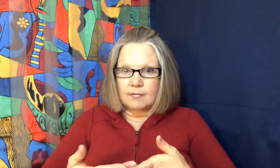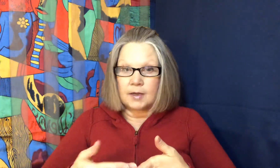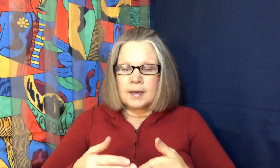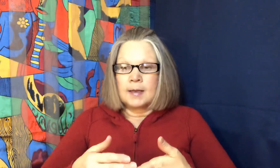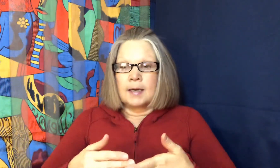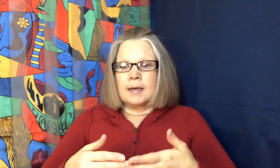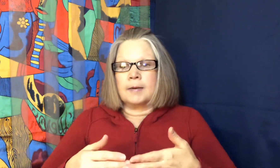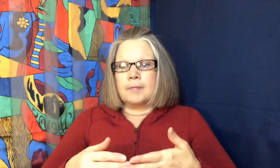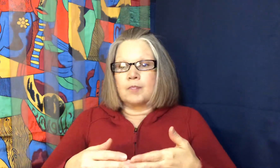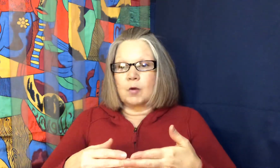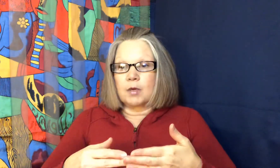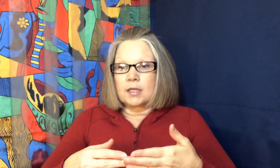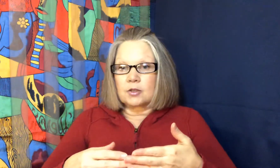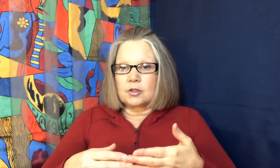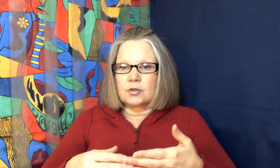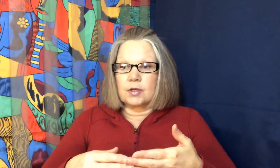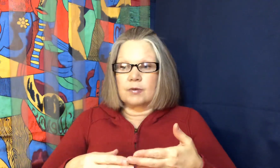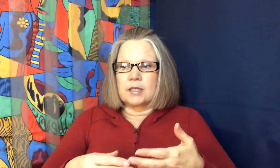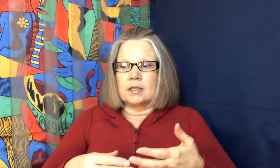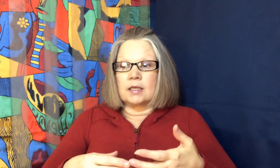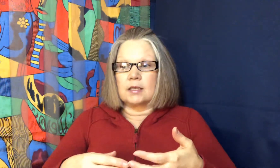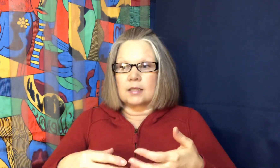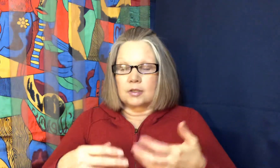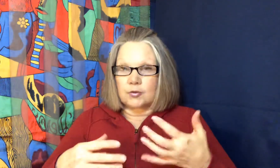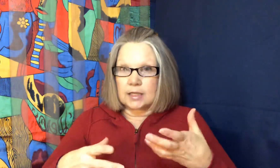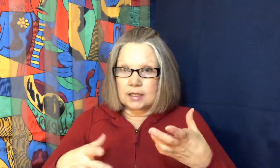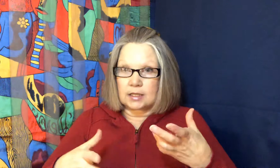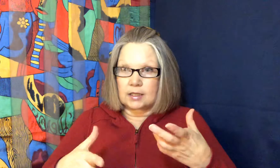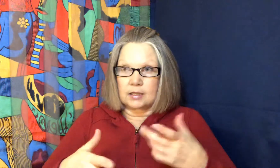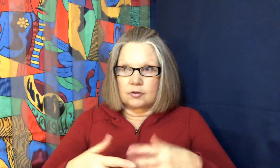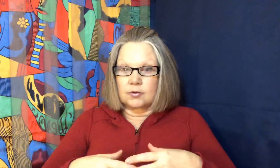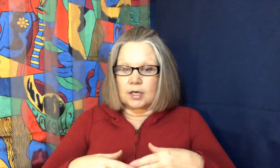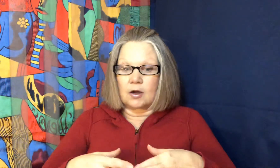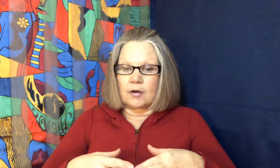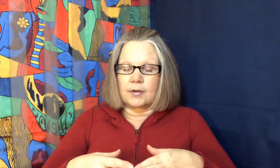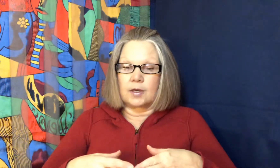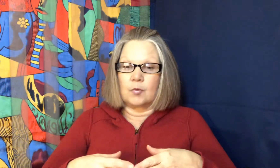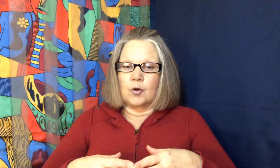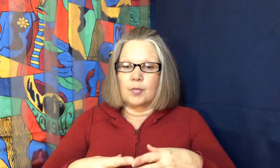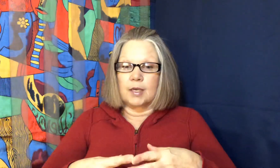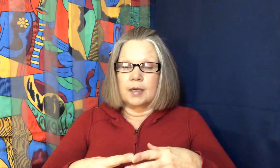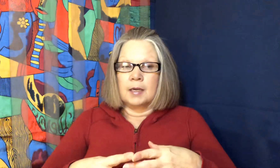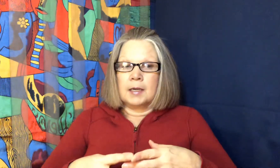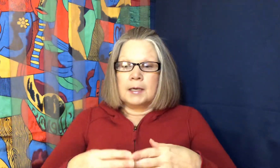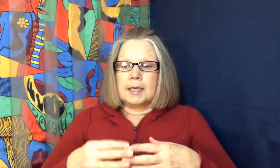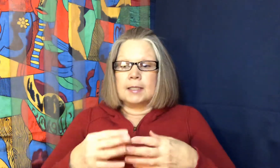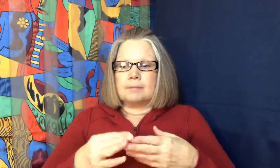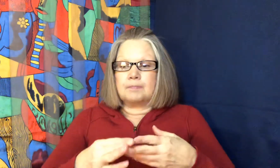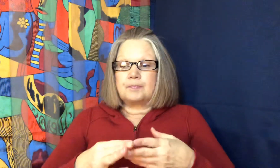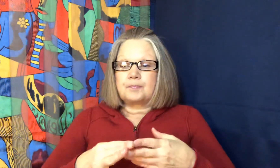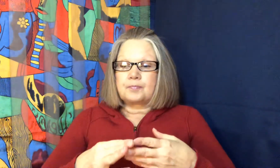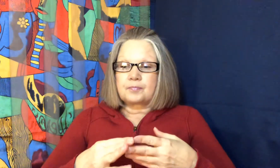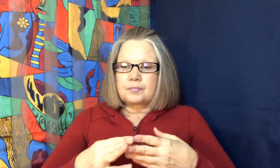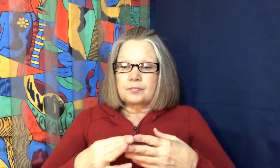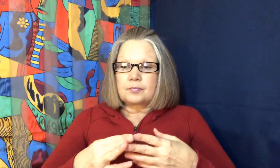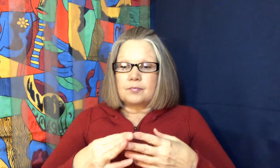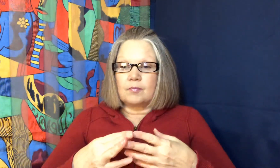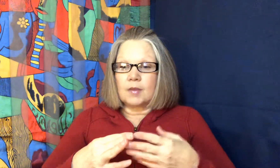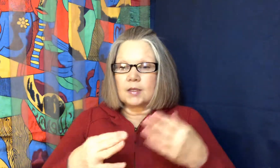what I started doing recently is I drink tea I don't drink coffee anymore but like